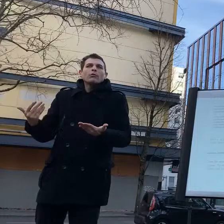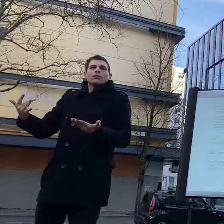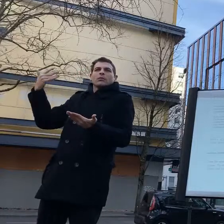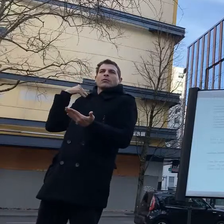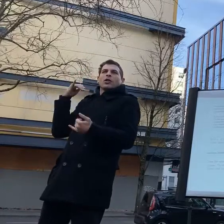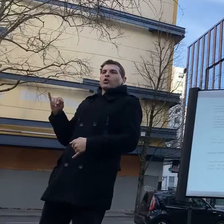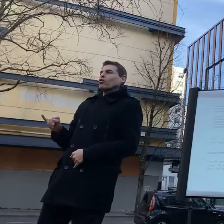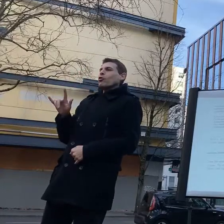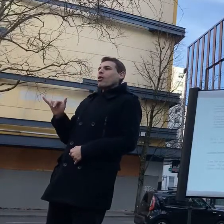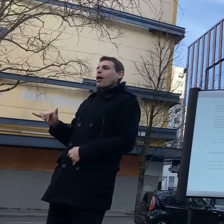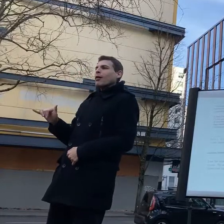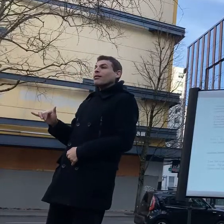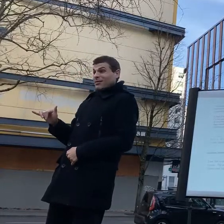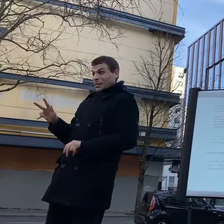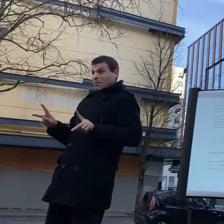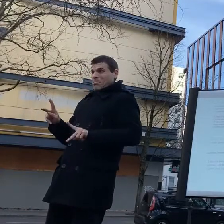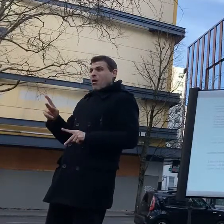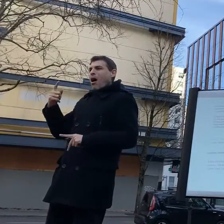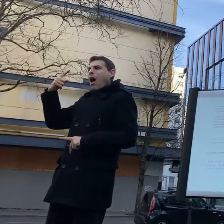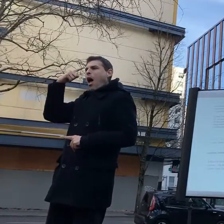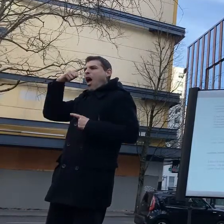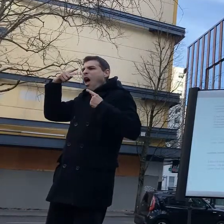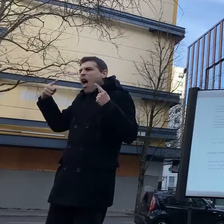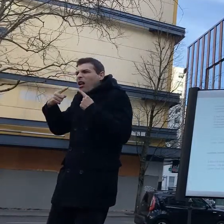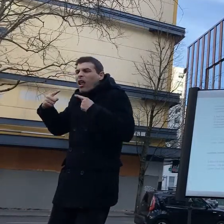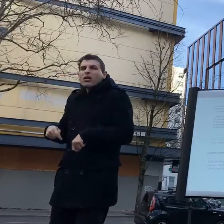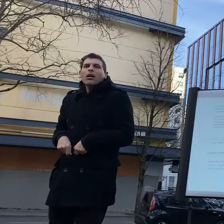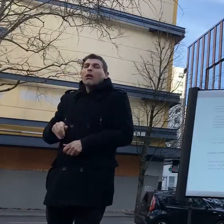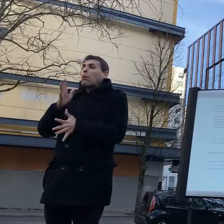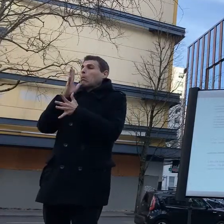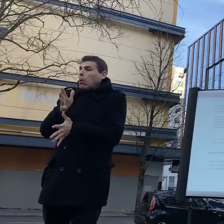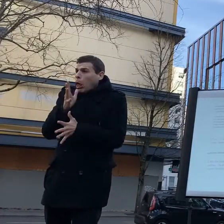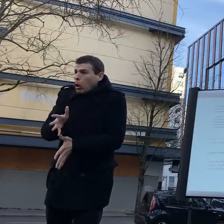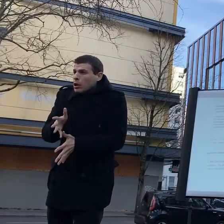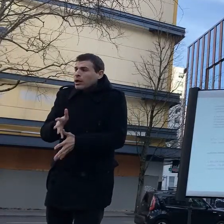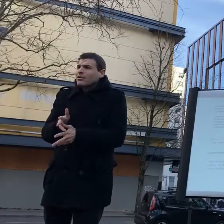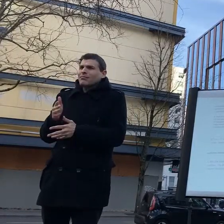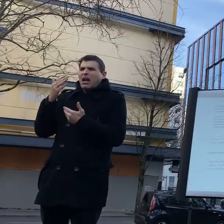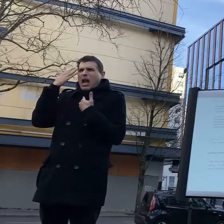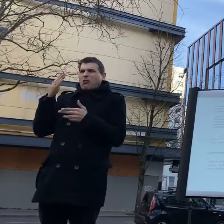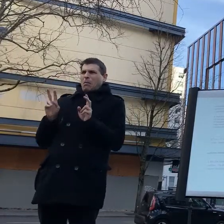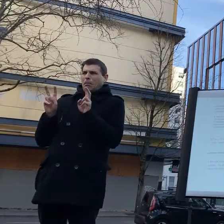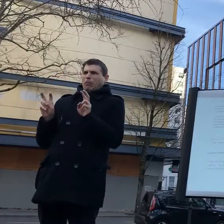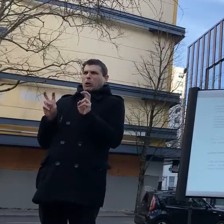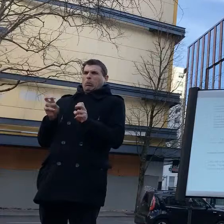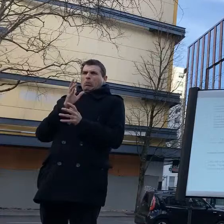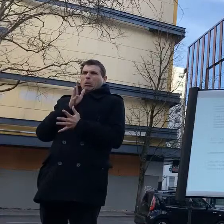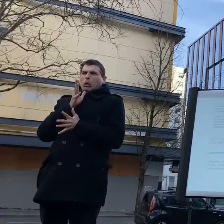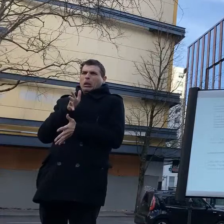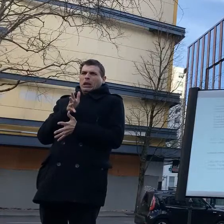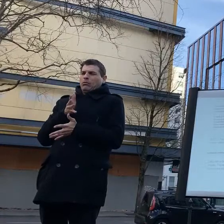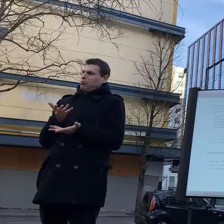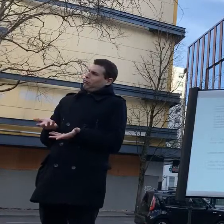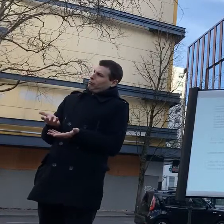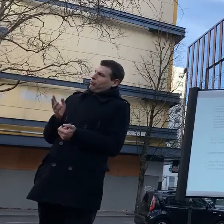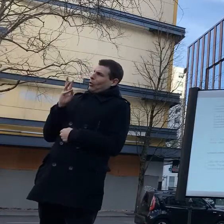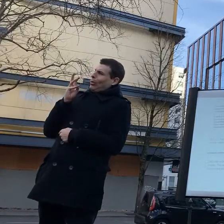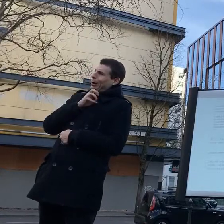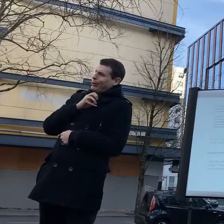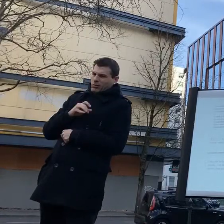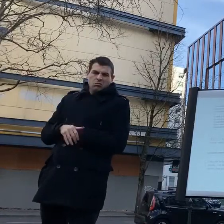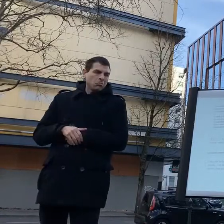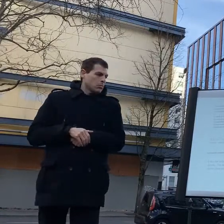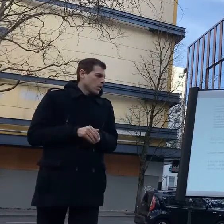as i found in this document from this court report the weapon that was used there was our friend the